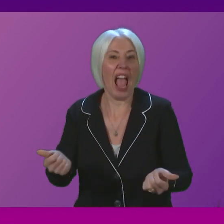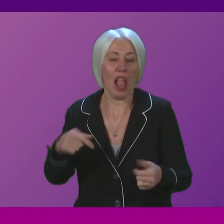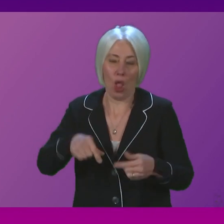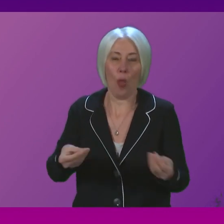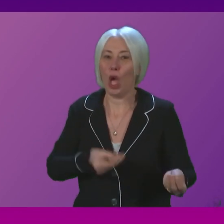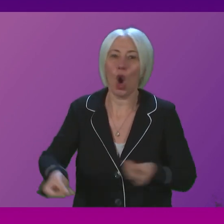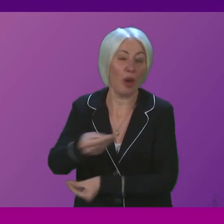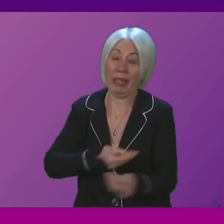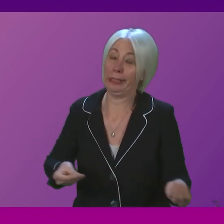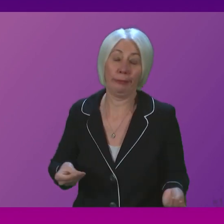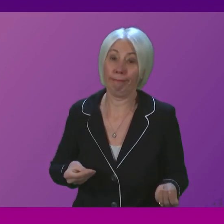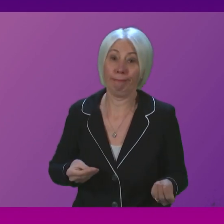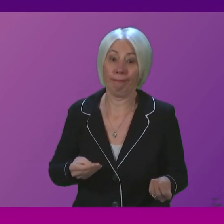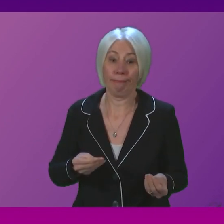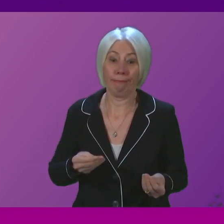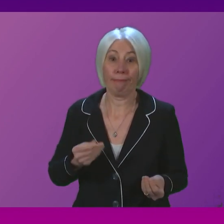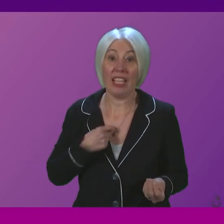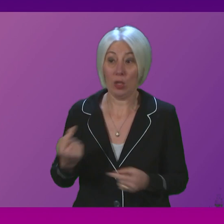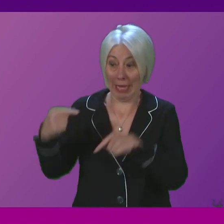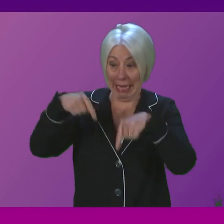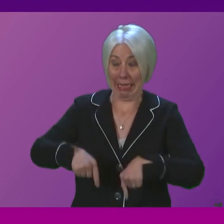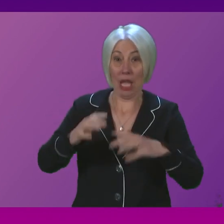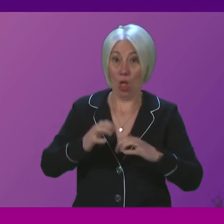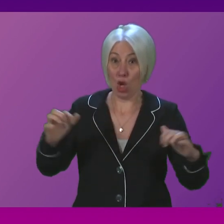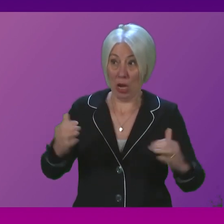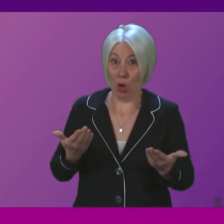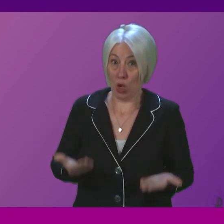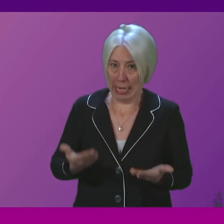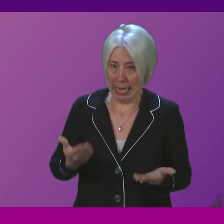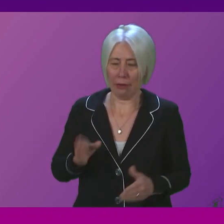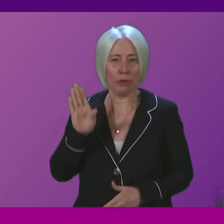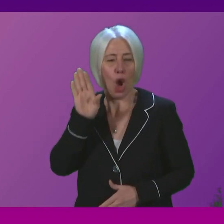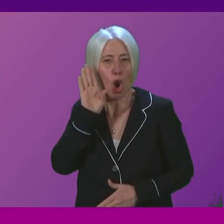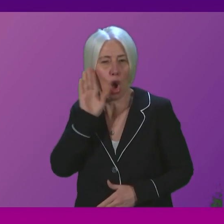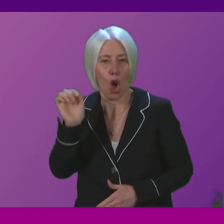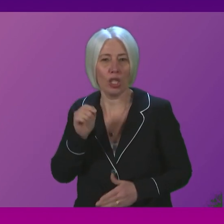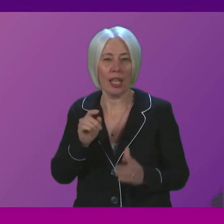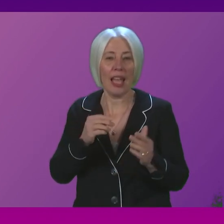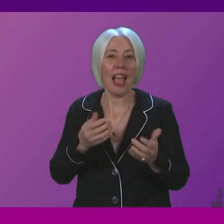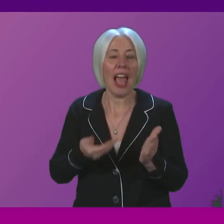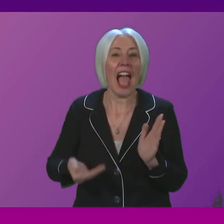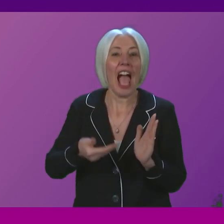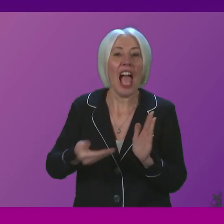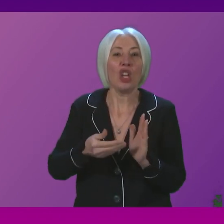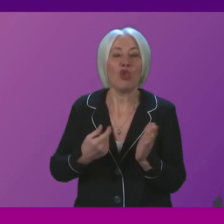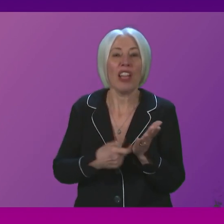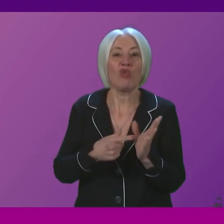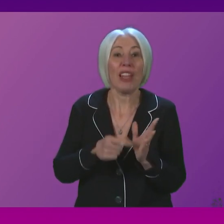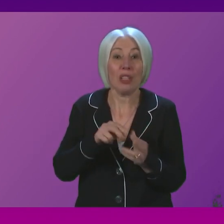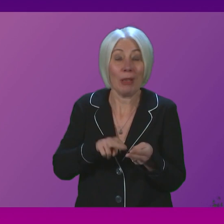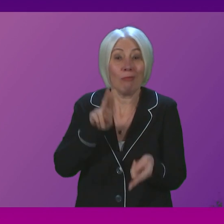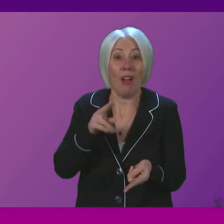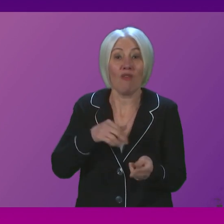We've just heard, since we've been in this chamber, presiding officer, we've just heard that interest rates have been increased by the Bank of England